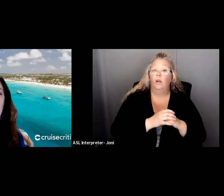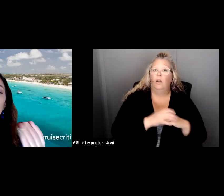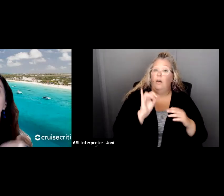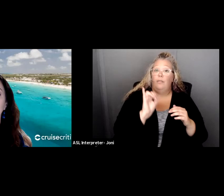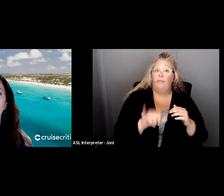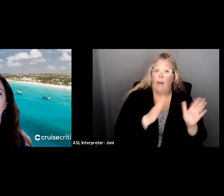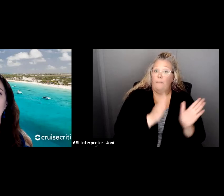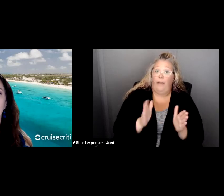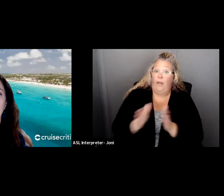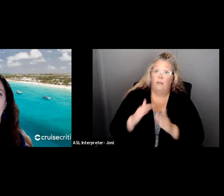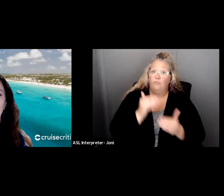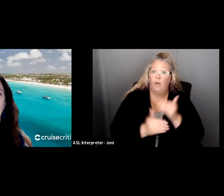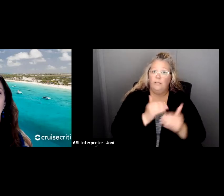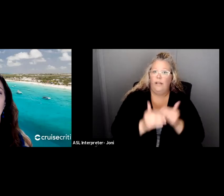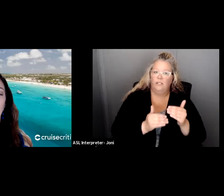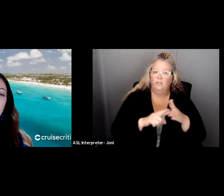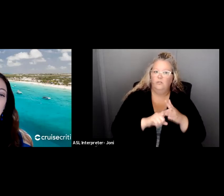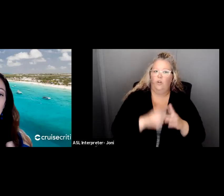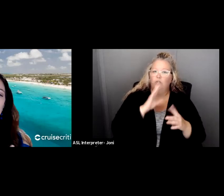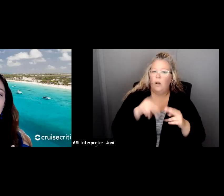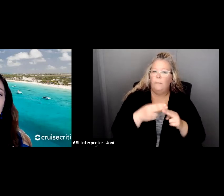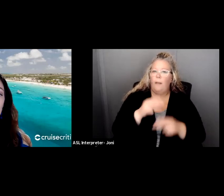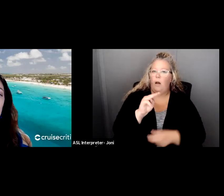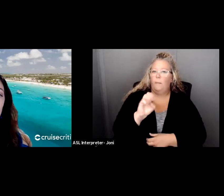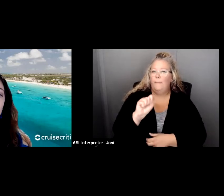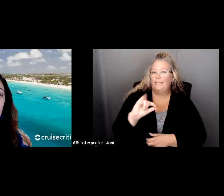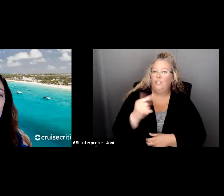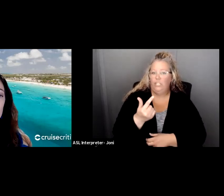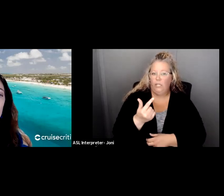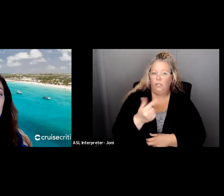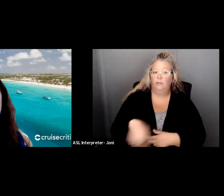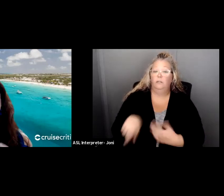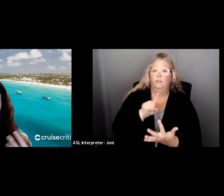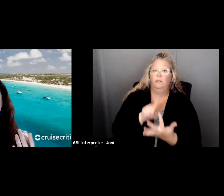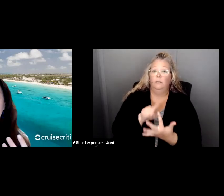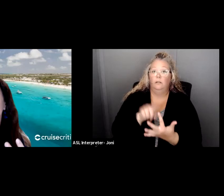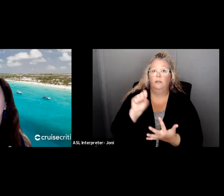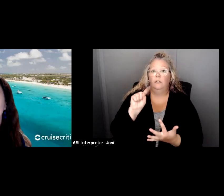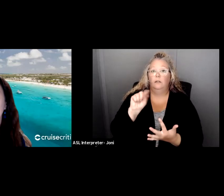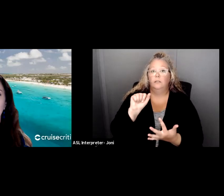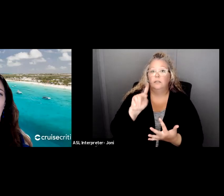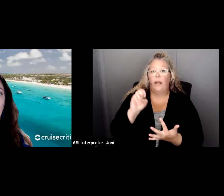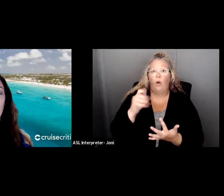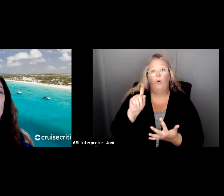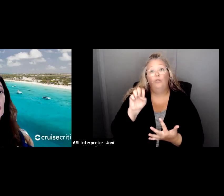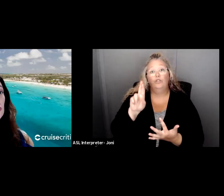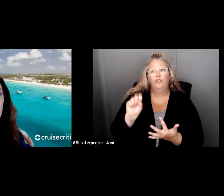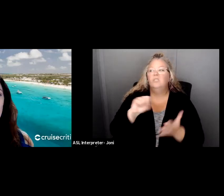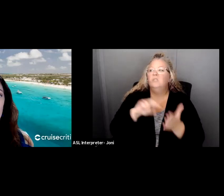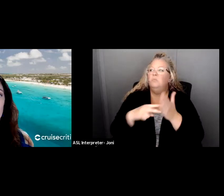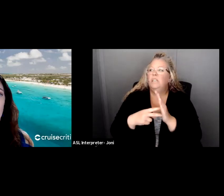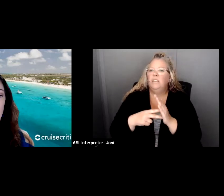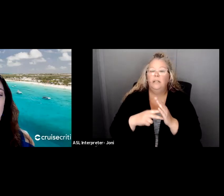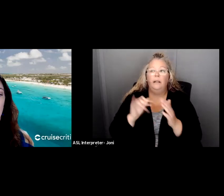And we'll go into what each one of these entails. The second one is stakeholders. Those are basically people like your